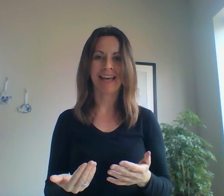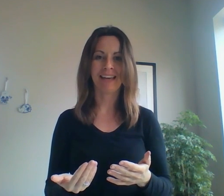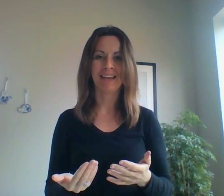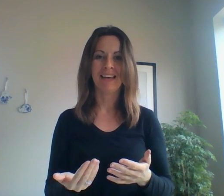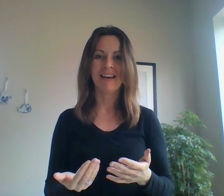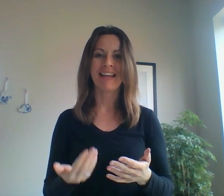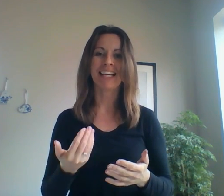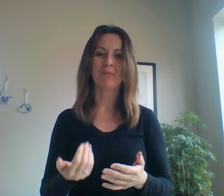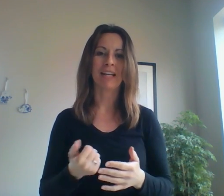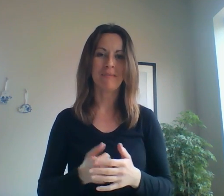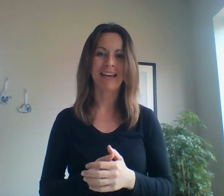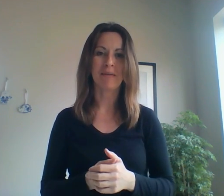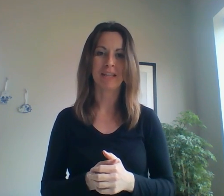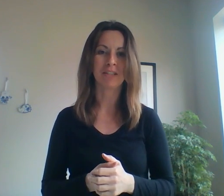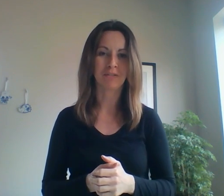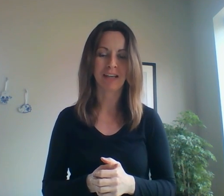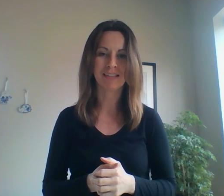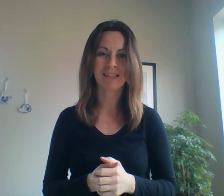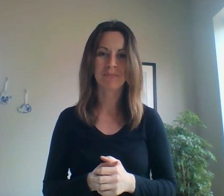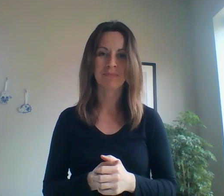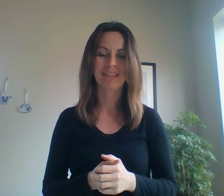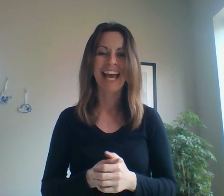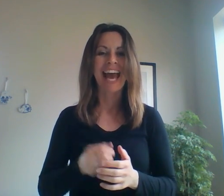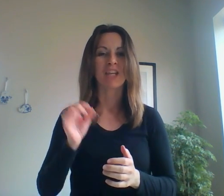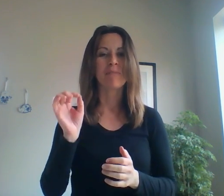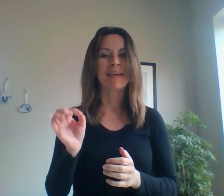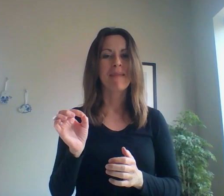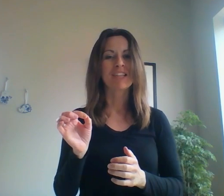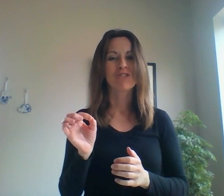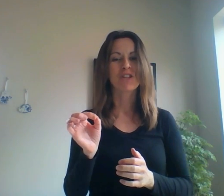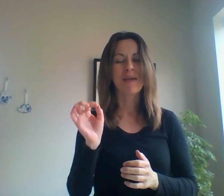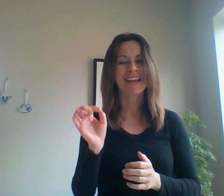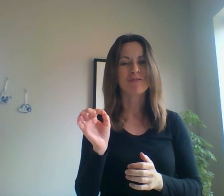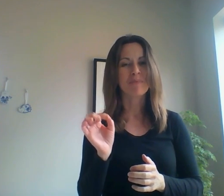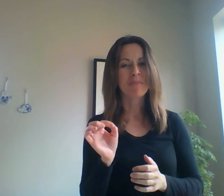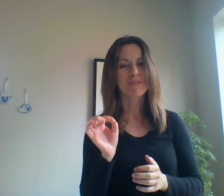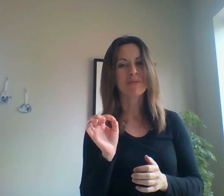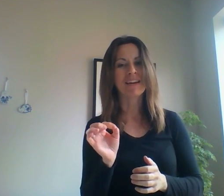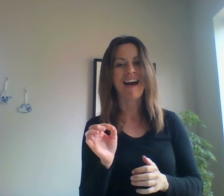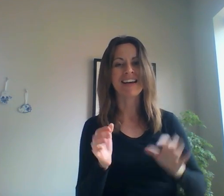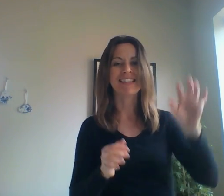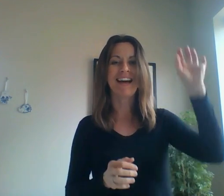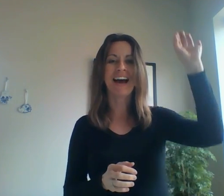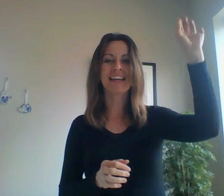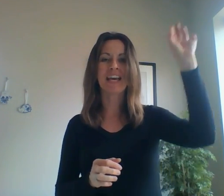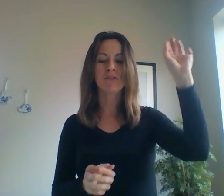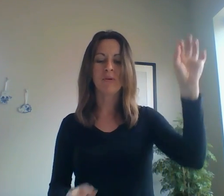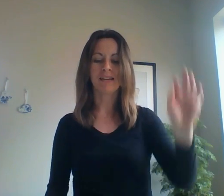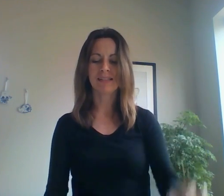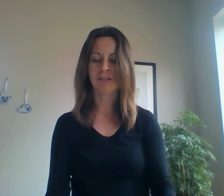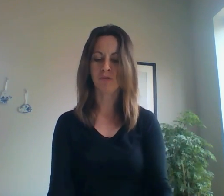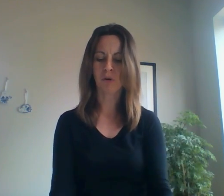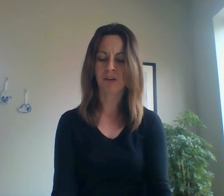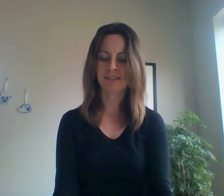that can really make a big difference. You may remember from class that I gave you a list of words.